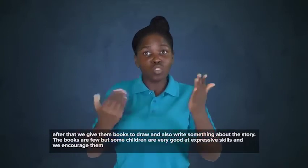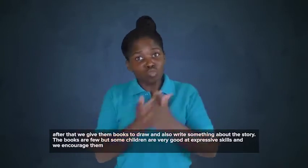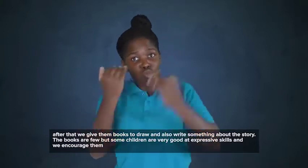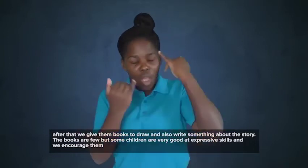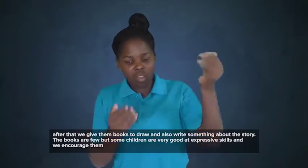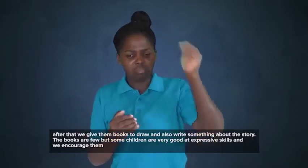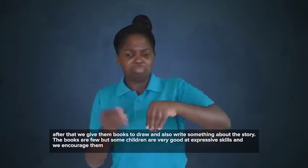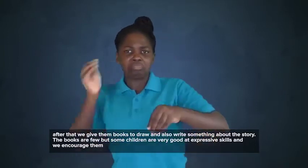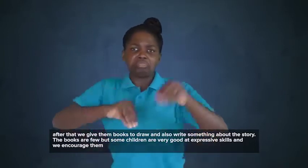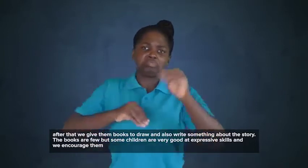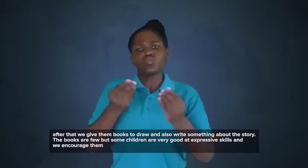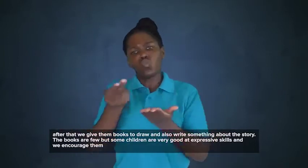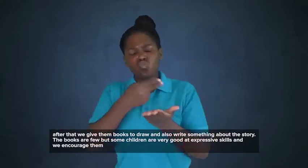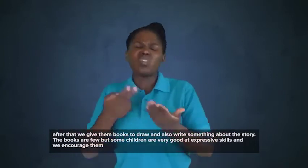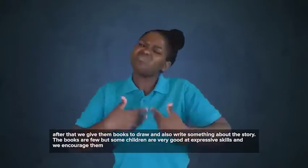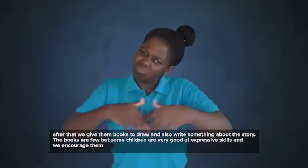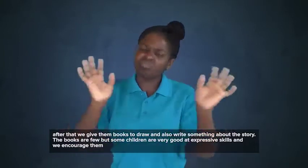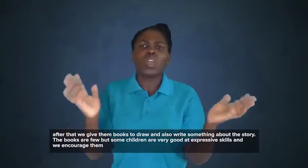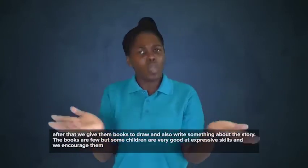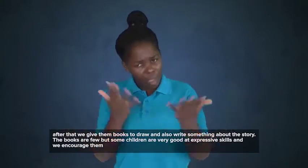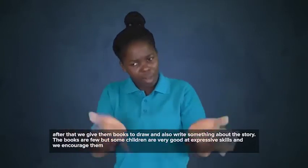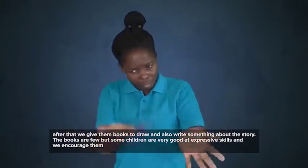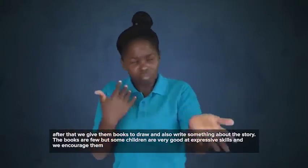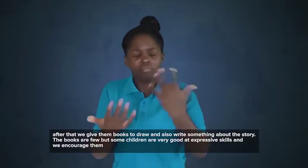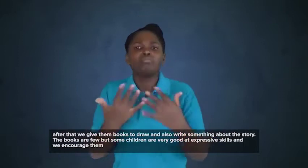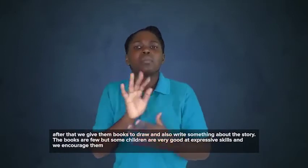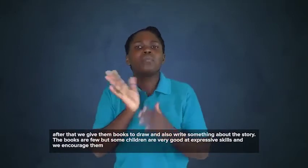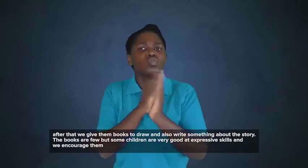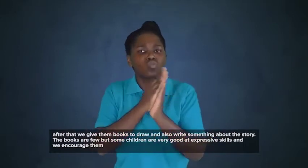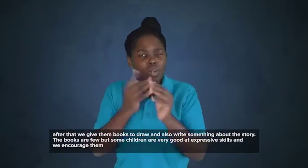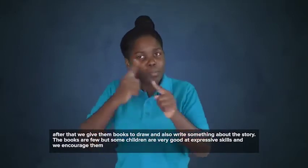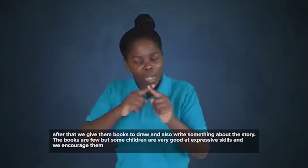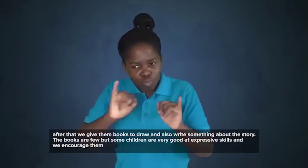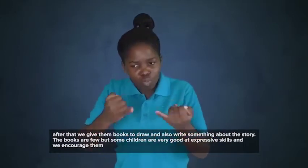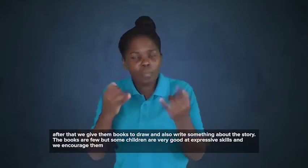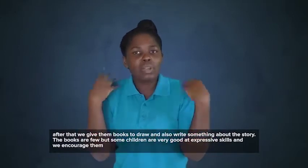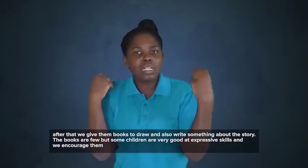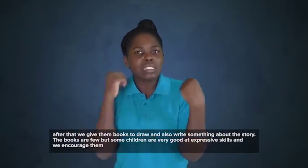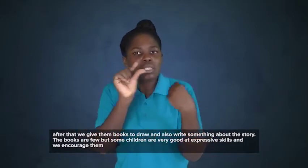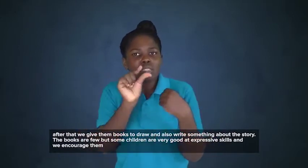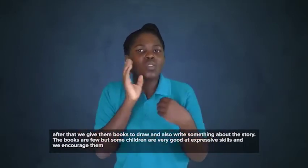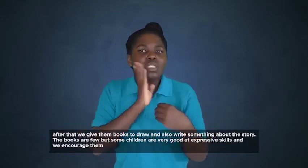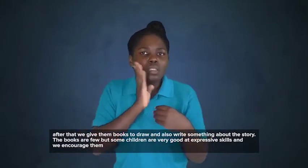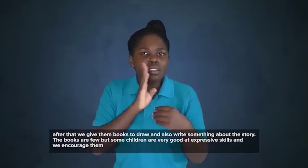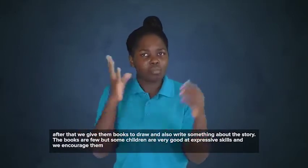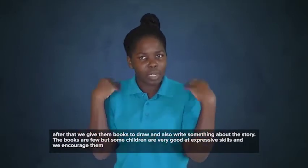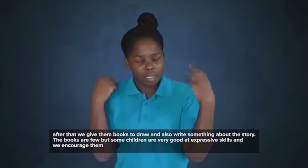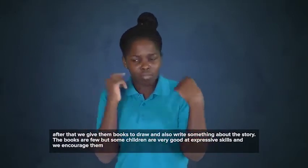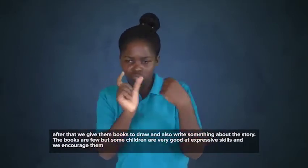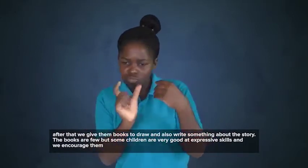And we encourage them to put as many ideas as they can about the story and practice